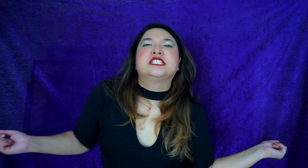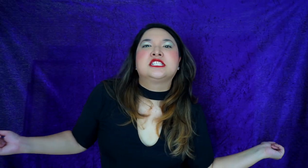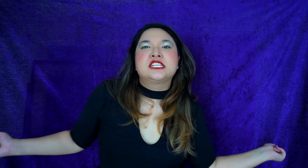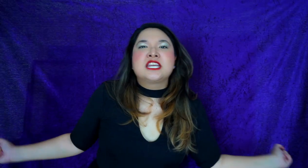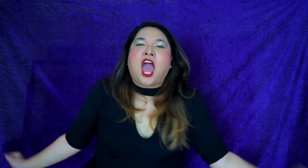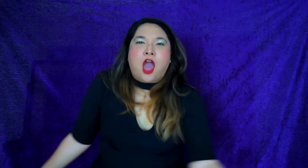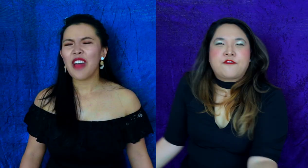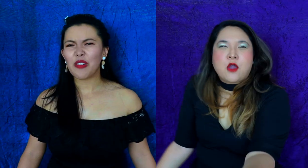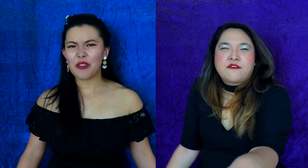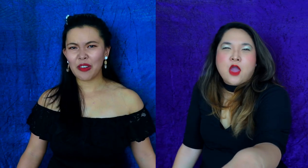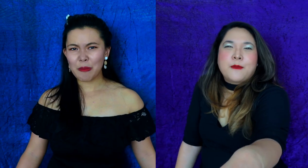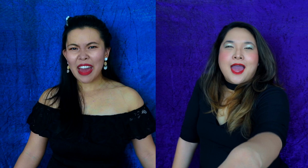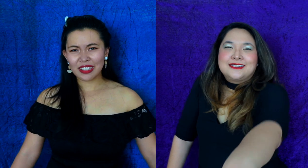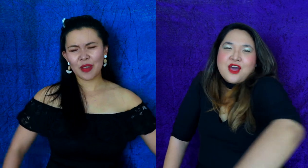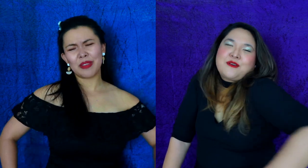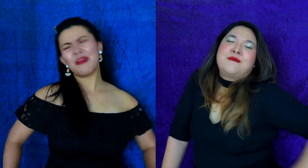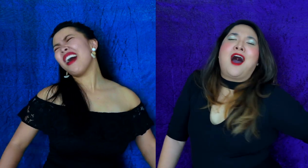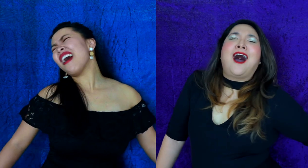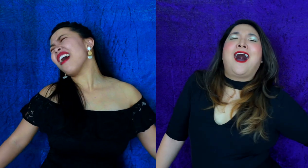Flabbergasty The very, very baddest of them all